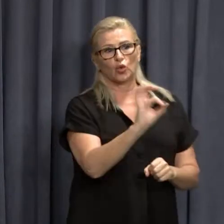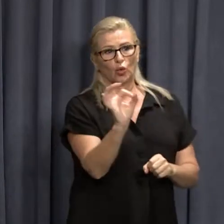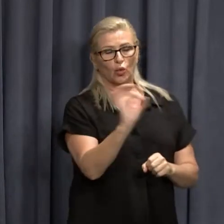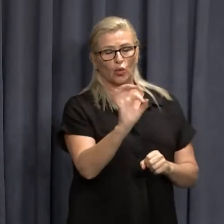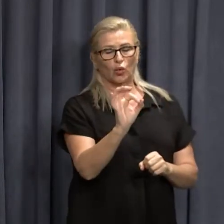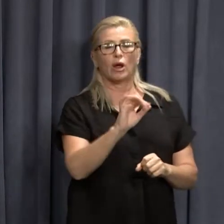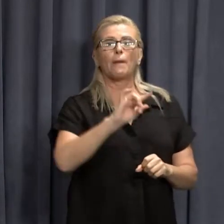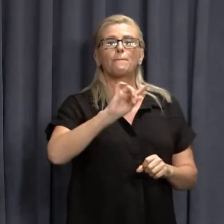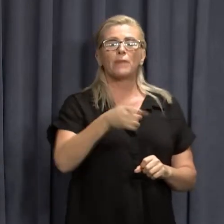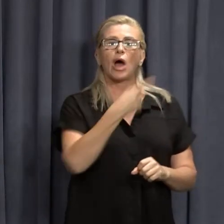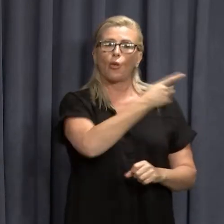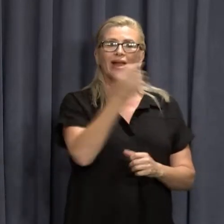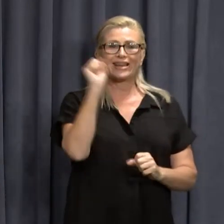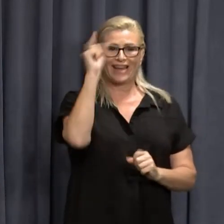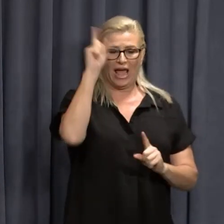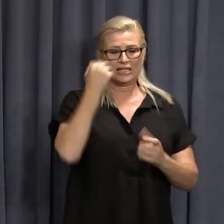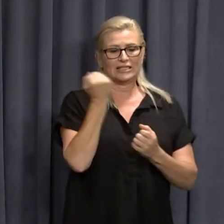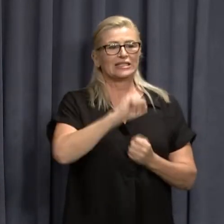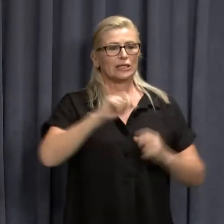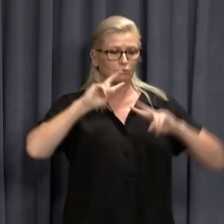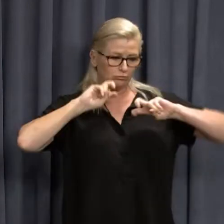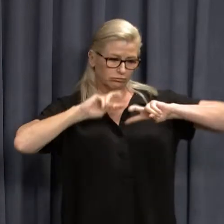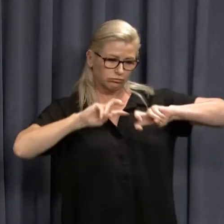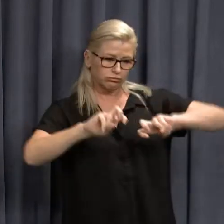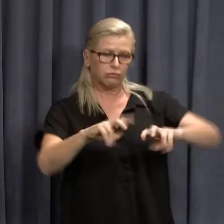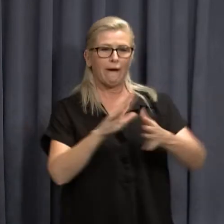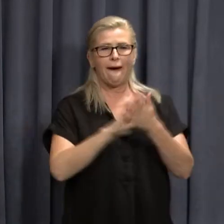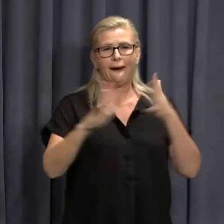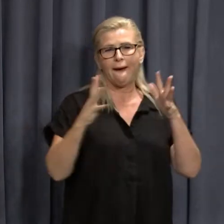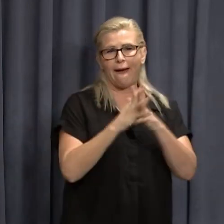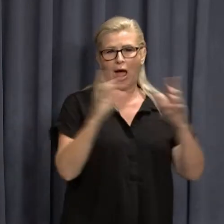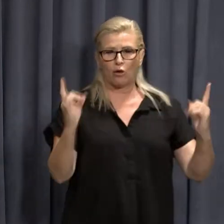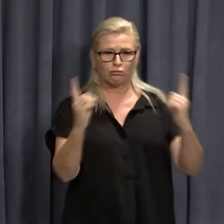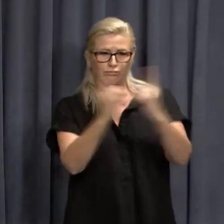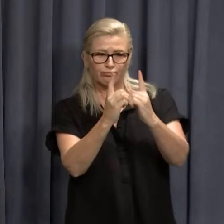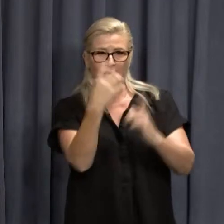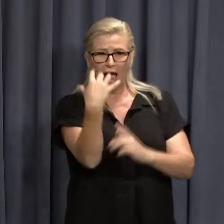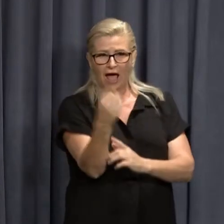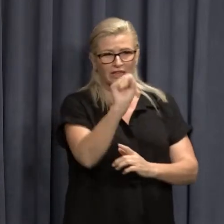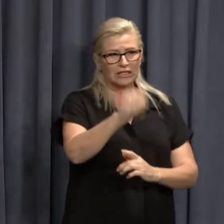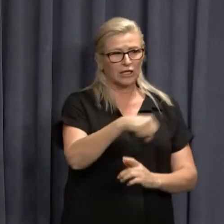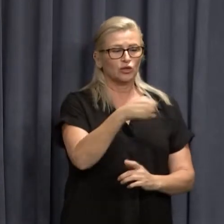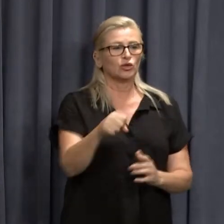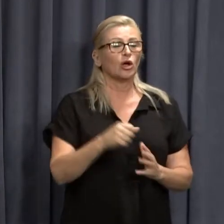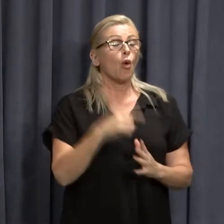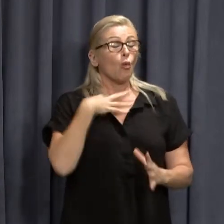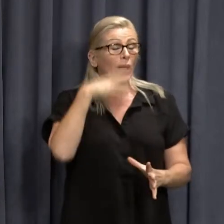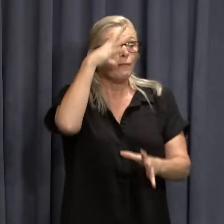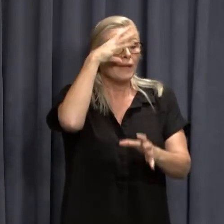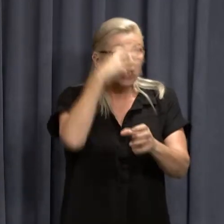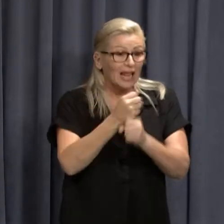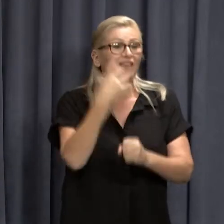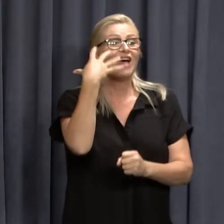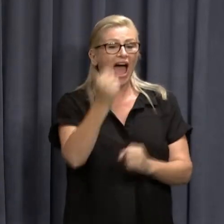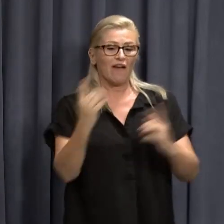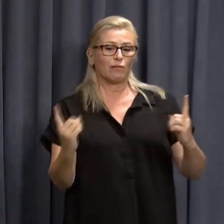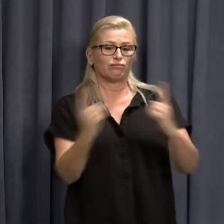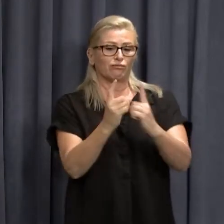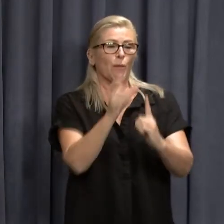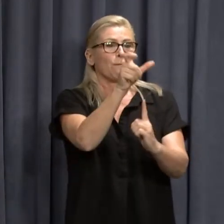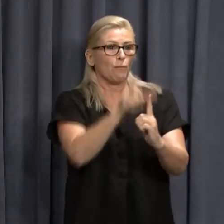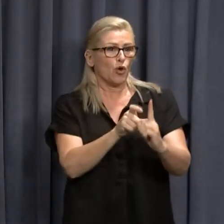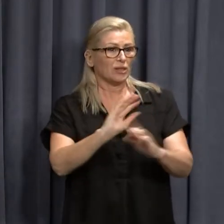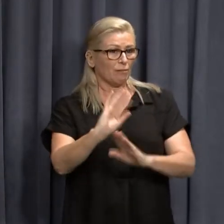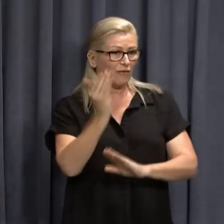that remains under investigation by our contact tracing teams. We believe there could be a link but we're not certain at this point.